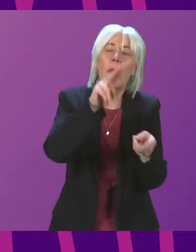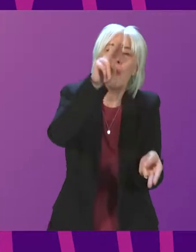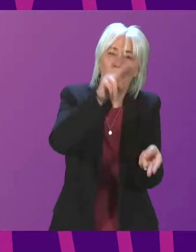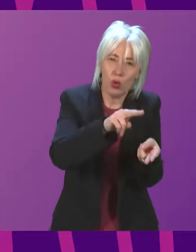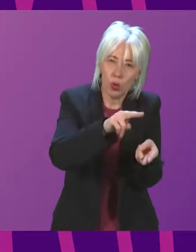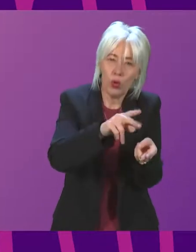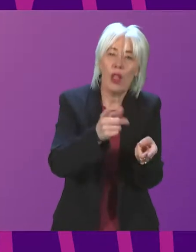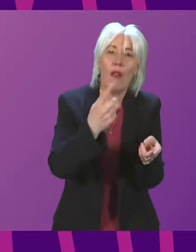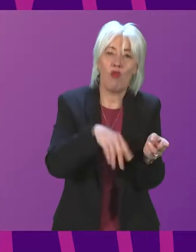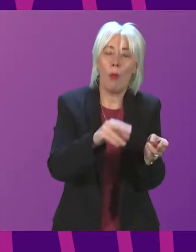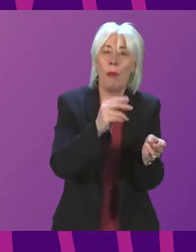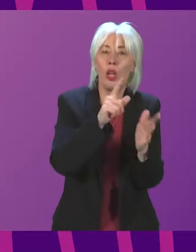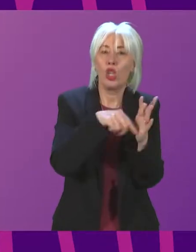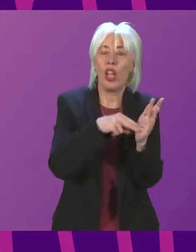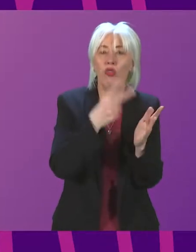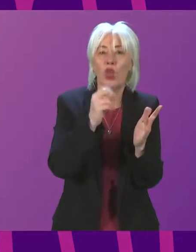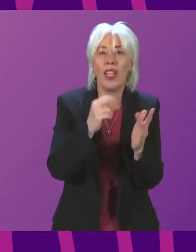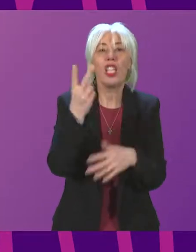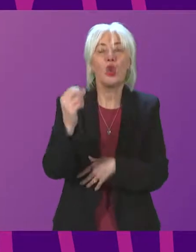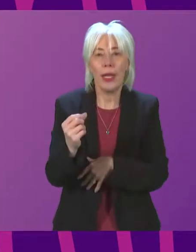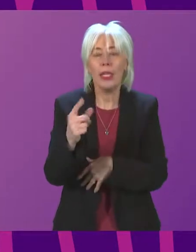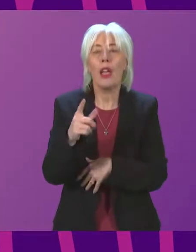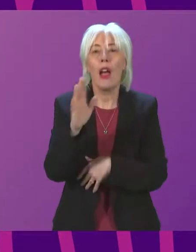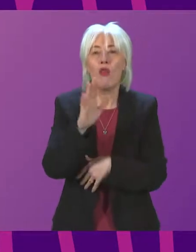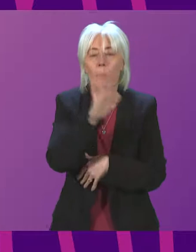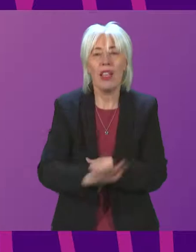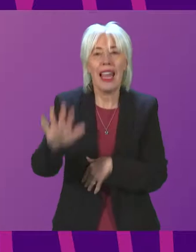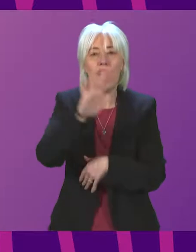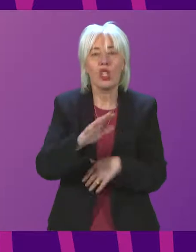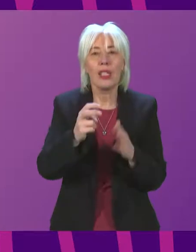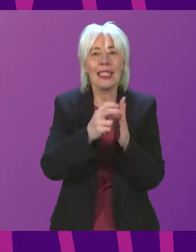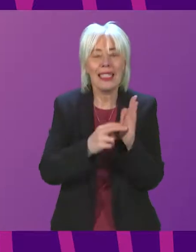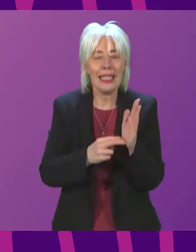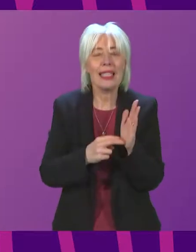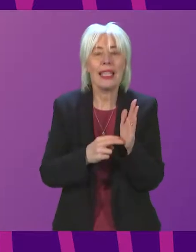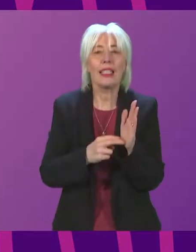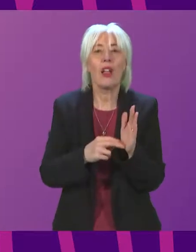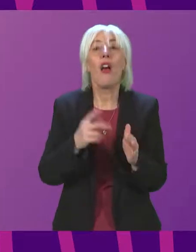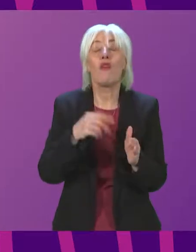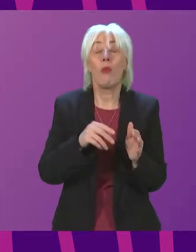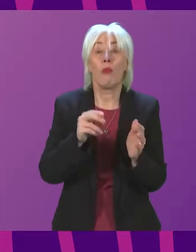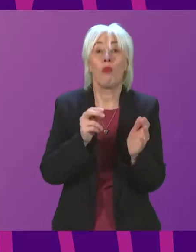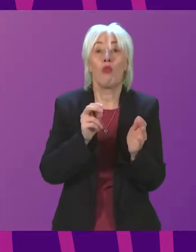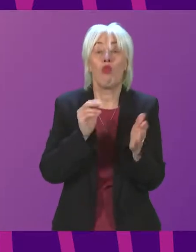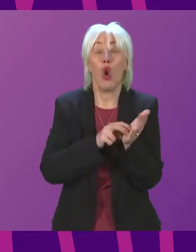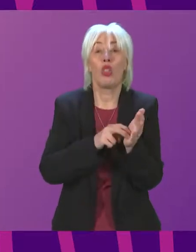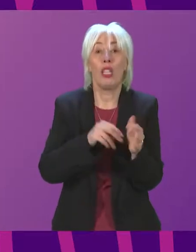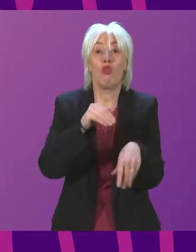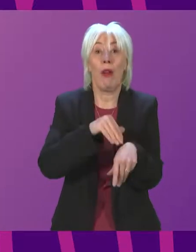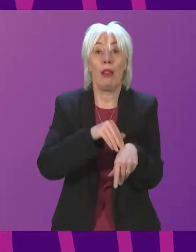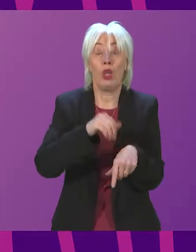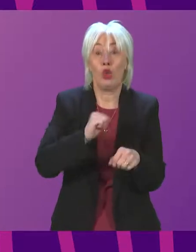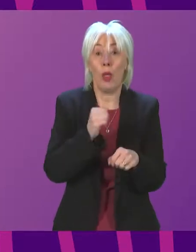than in January 2020. Indeed, according to the National Statistics Recorded Crime in Scotland 2021 Bulletin,